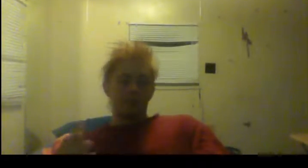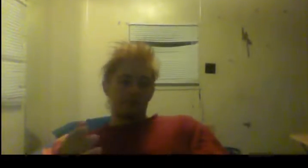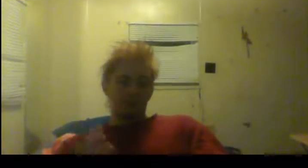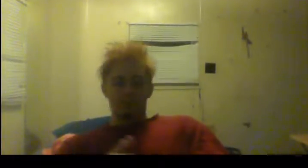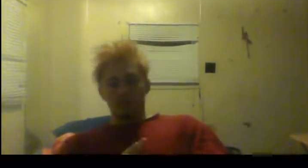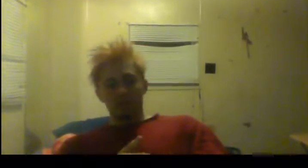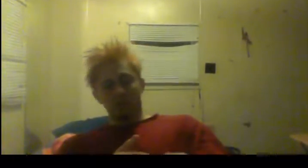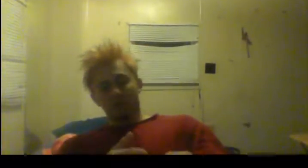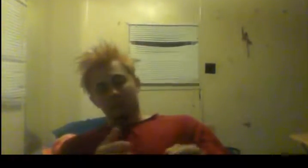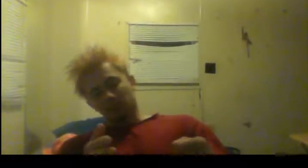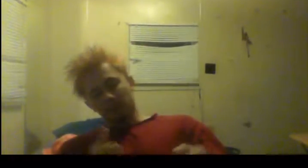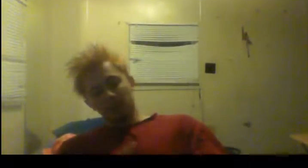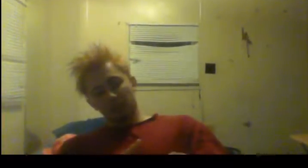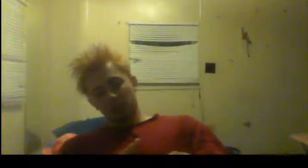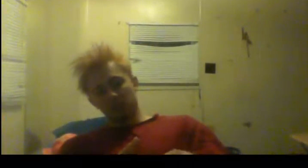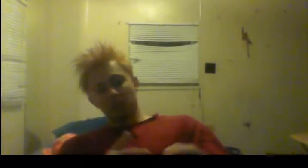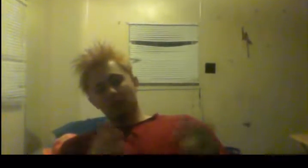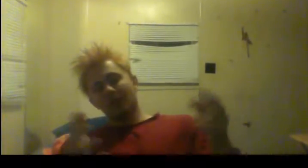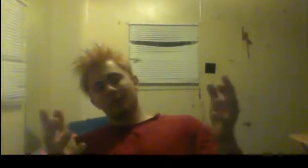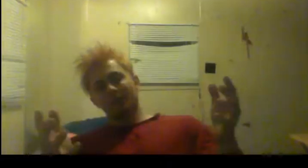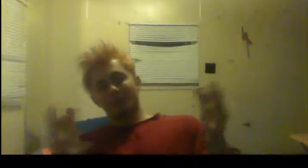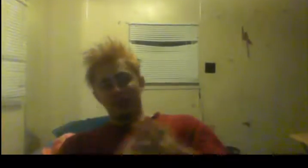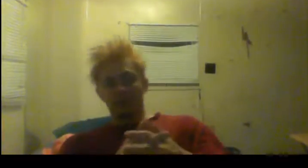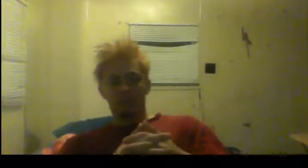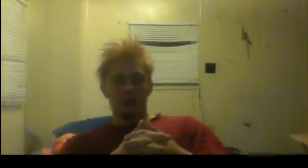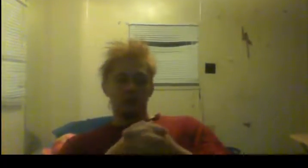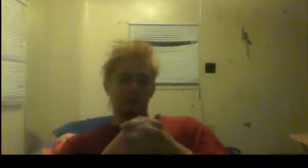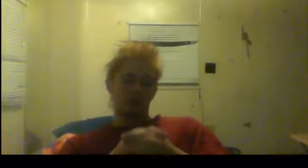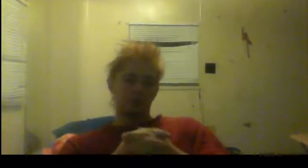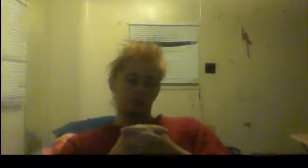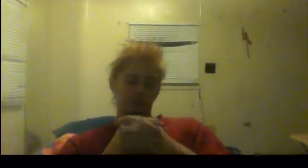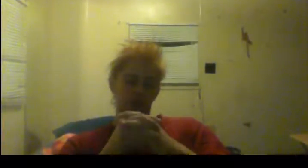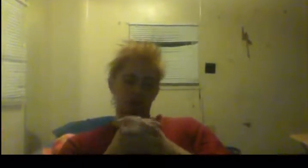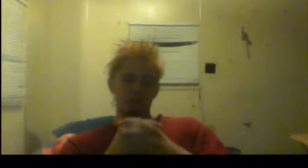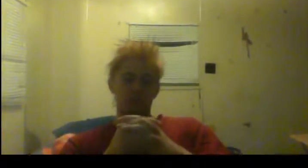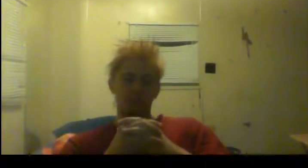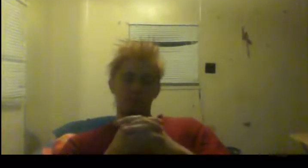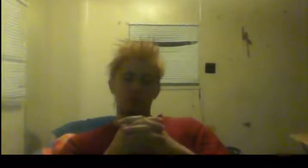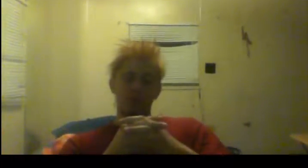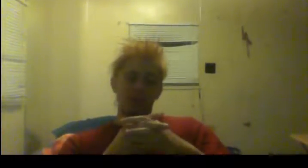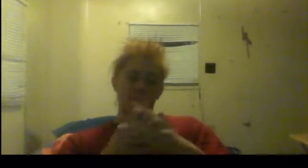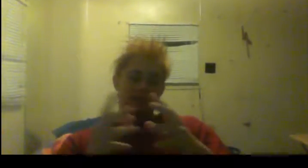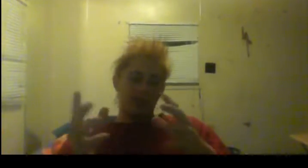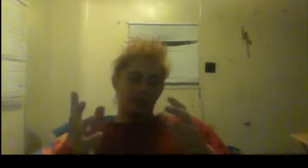take bits and pieces of it, please. That's what I'm making this video for, is to instruct people that,